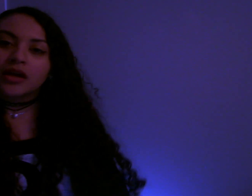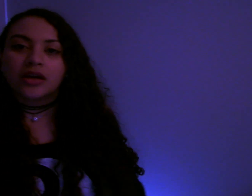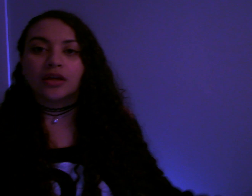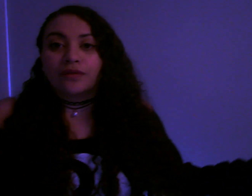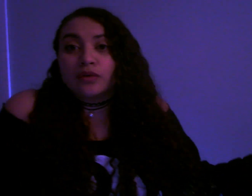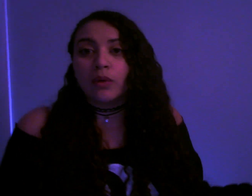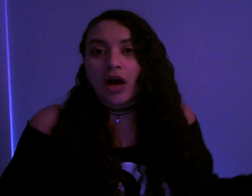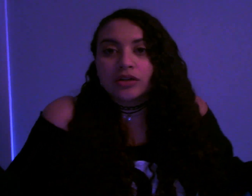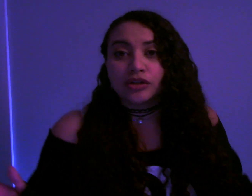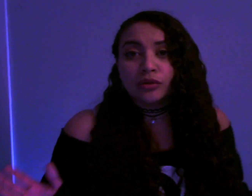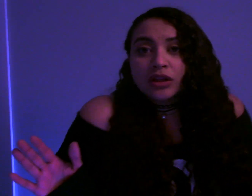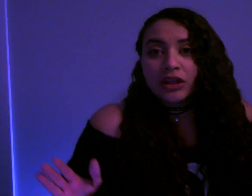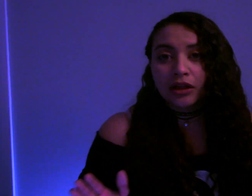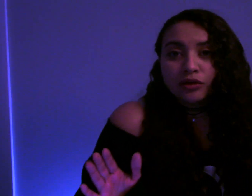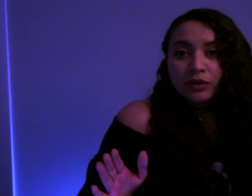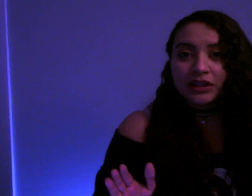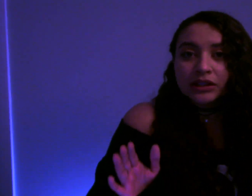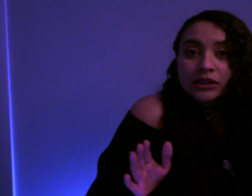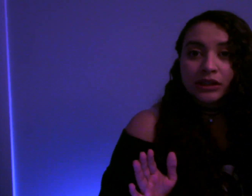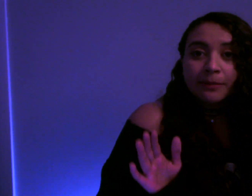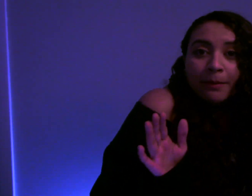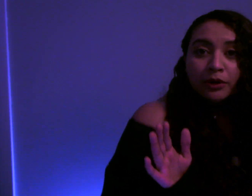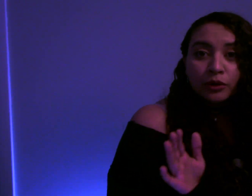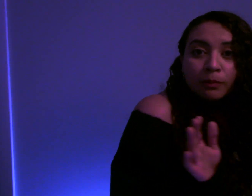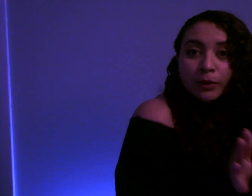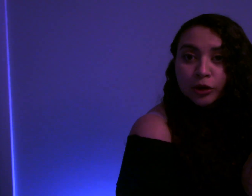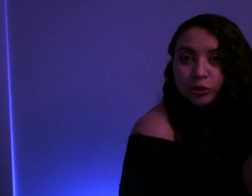If you watch Julie and you get to see my blue purse